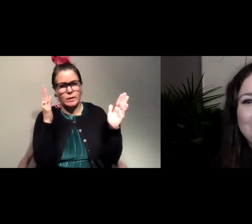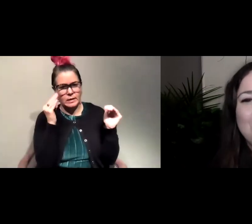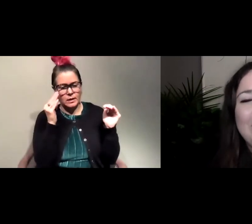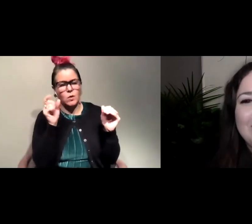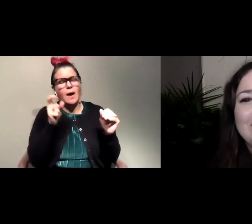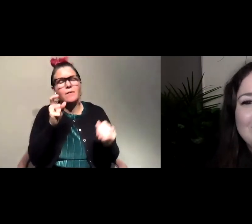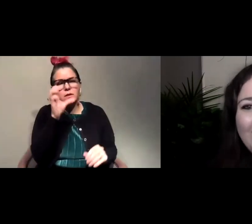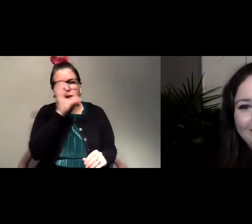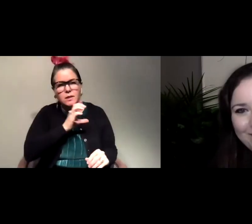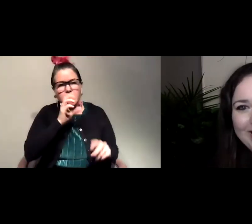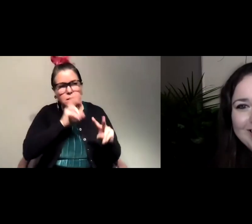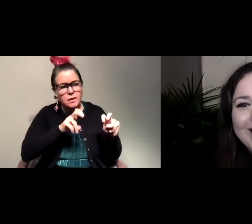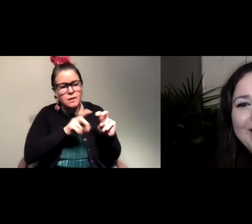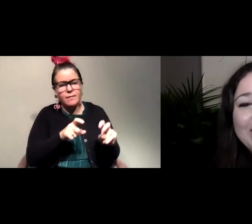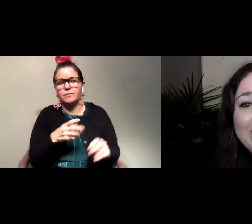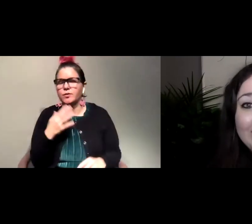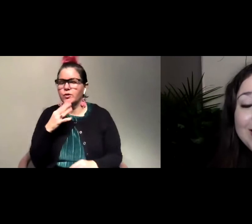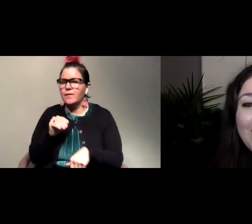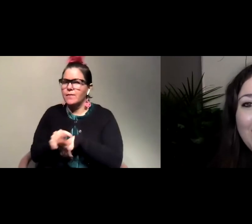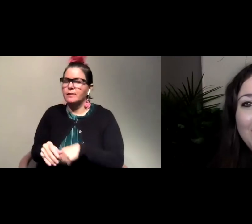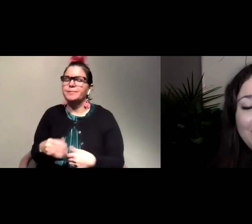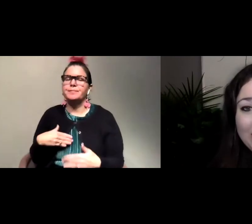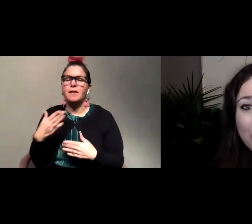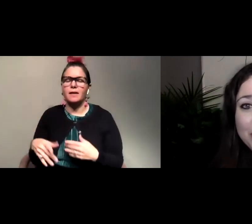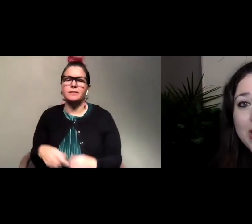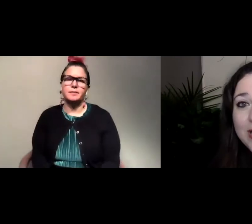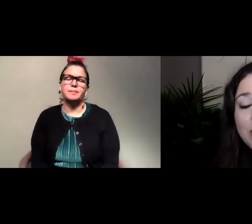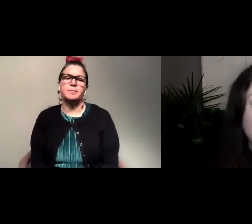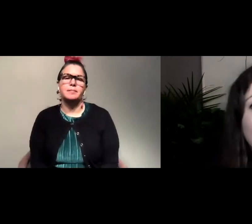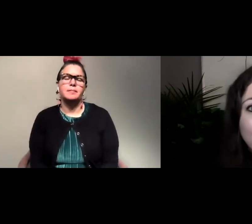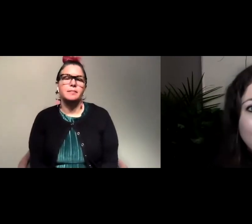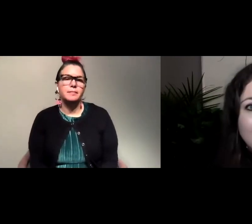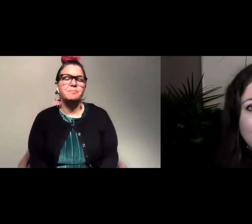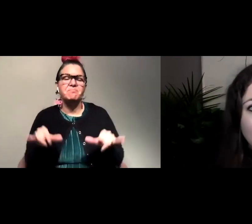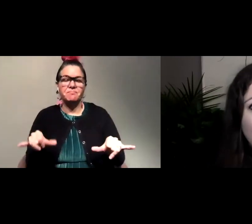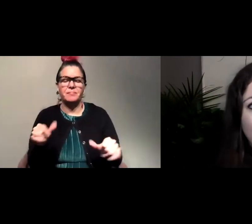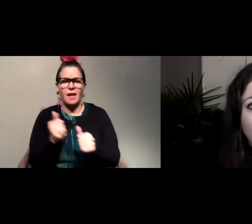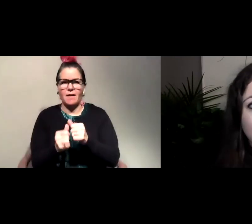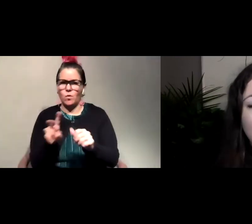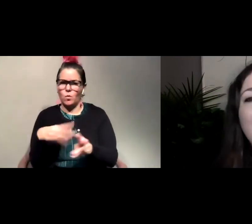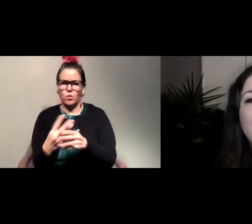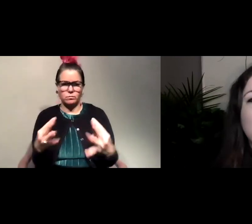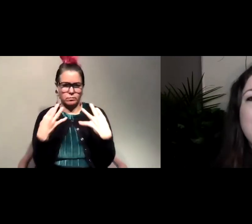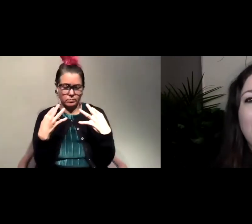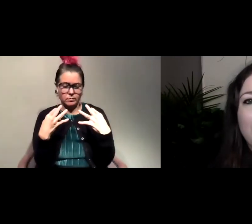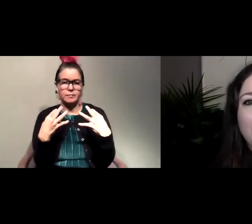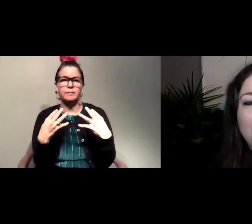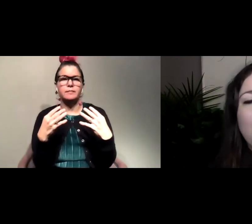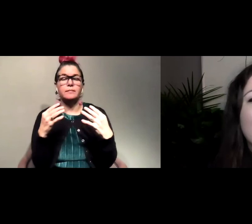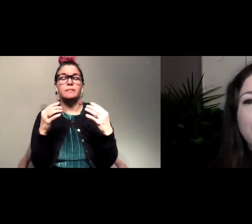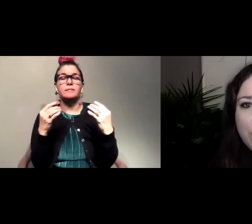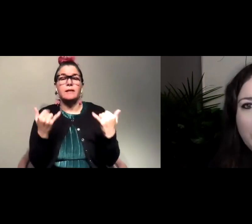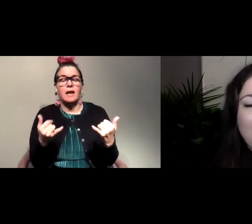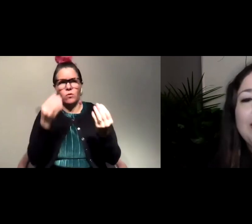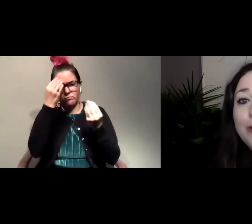Awesome. That is solid advice. The next, uh, next question is, you still have everybody's attention in the whole world, and you can tell them